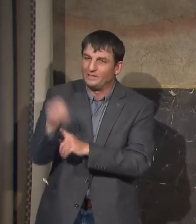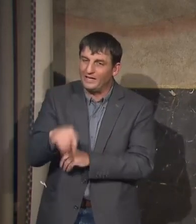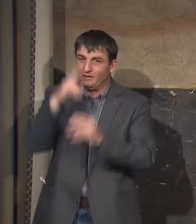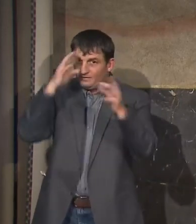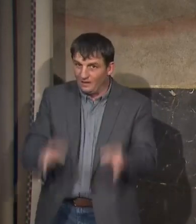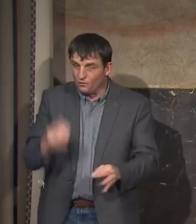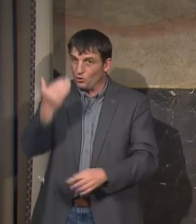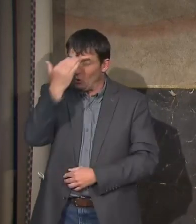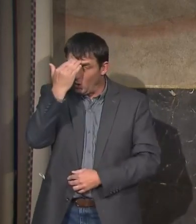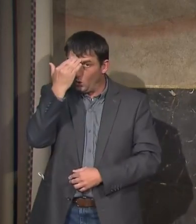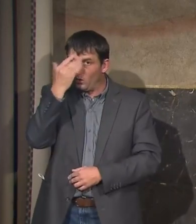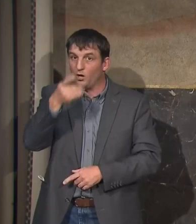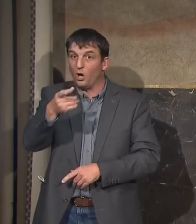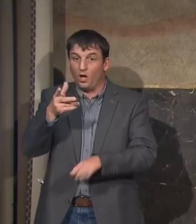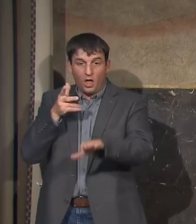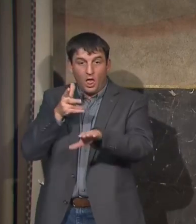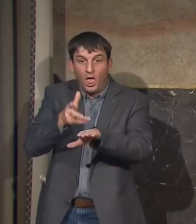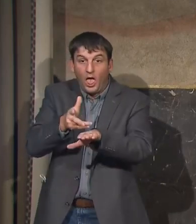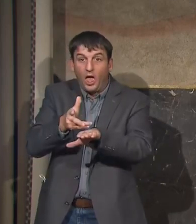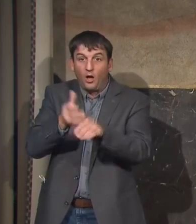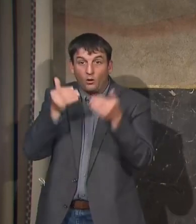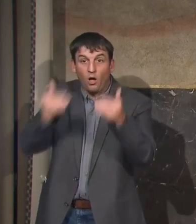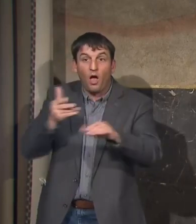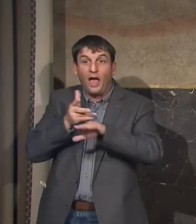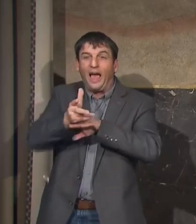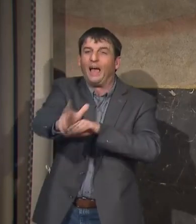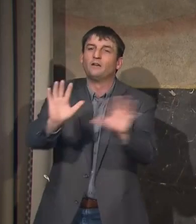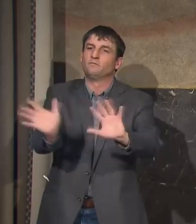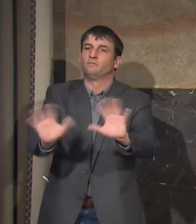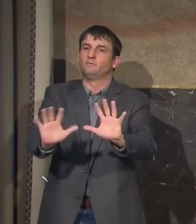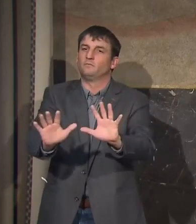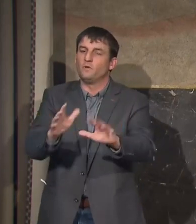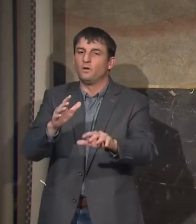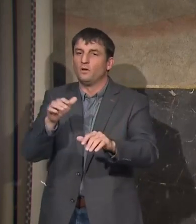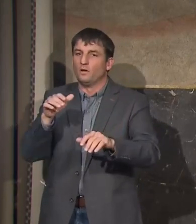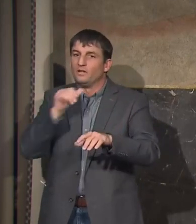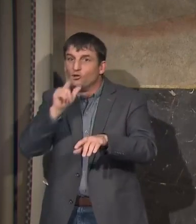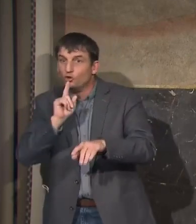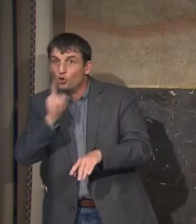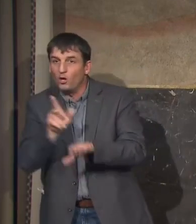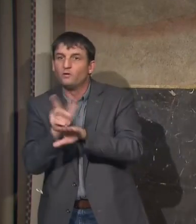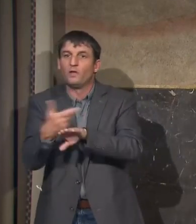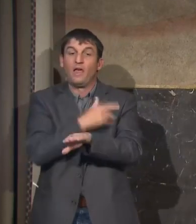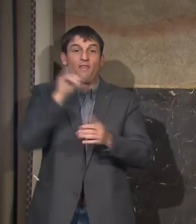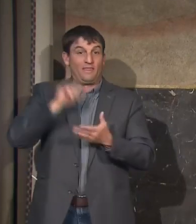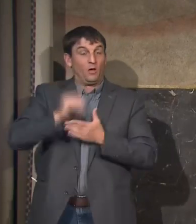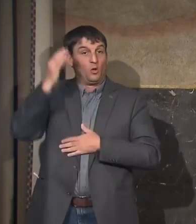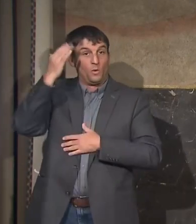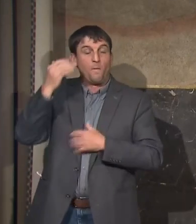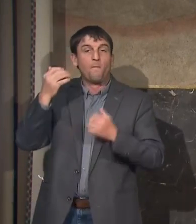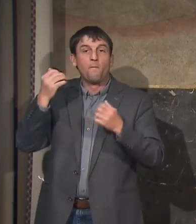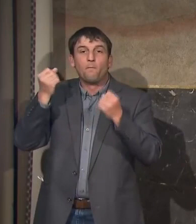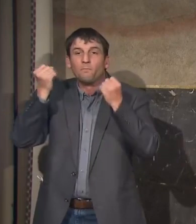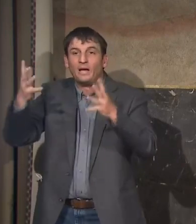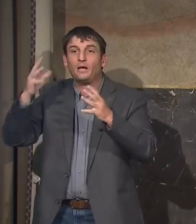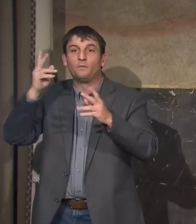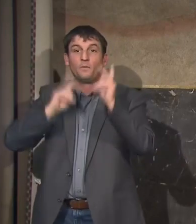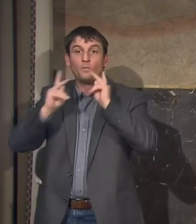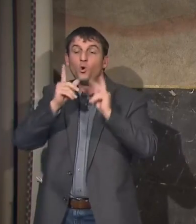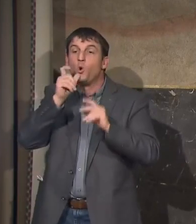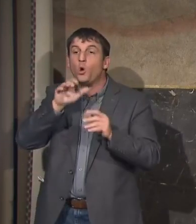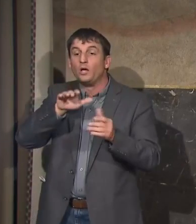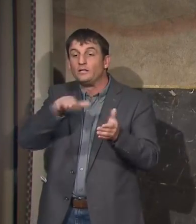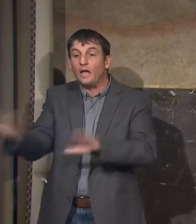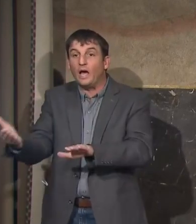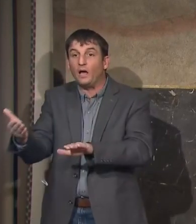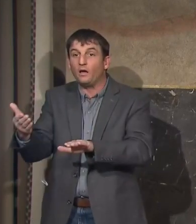water. That is how we experience most of our fatalities and flooding. It's because of motorists so we're asking people to be